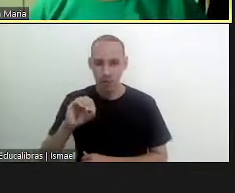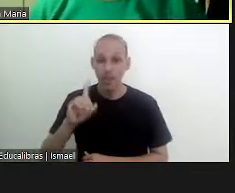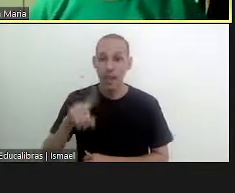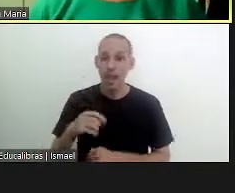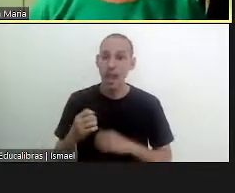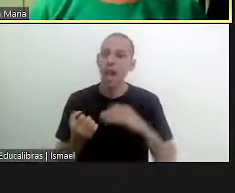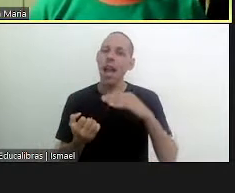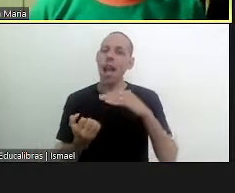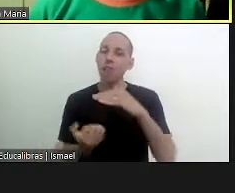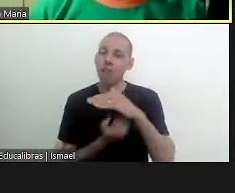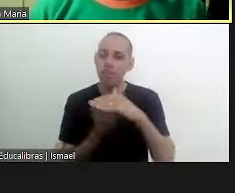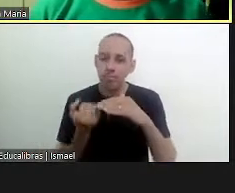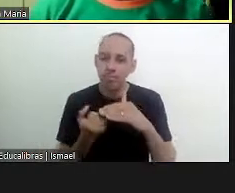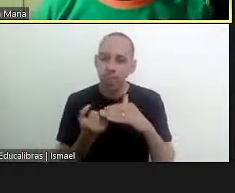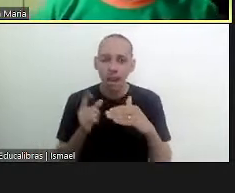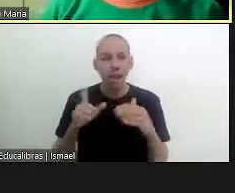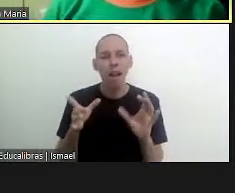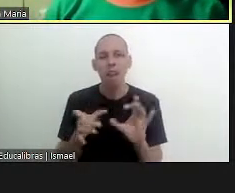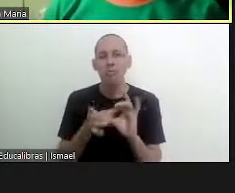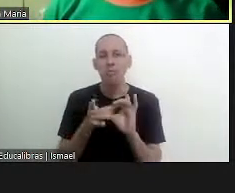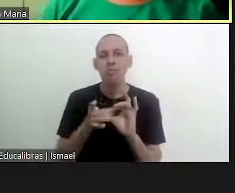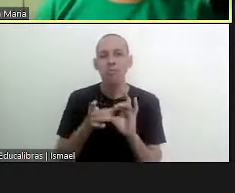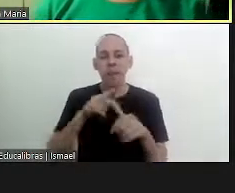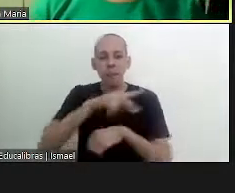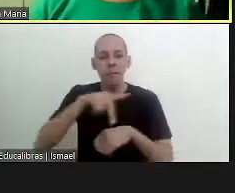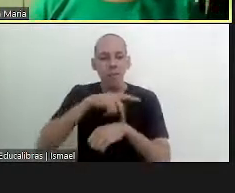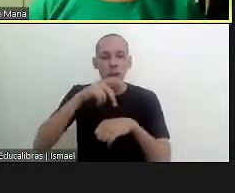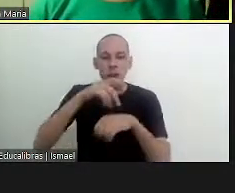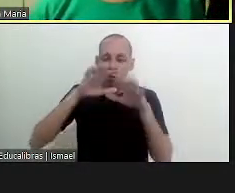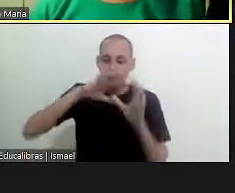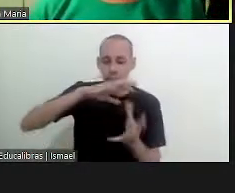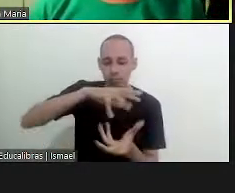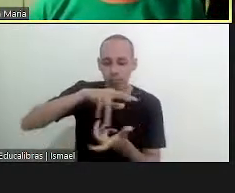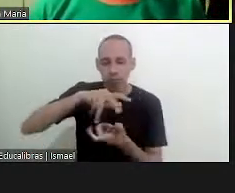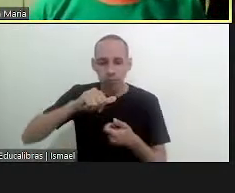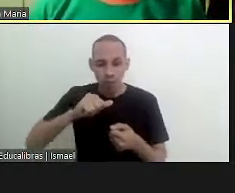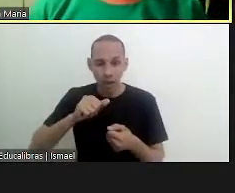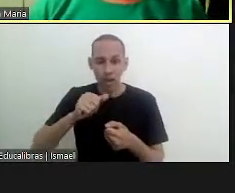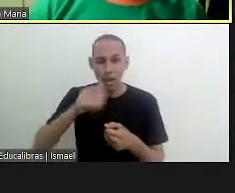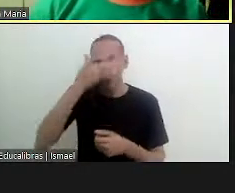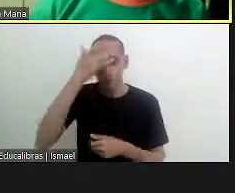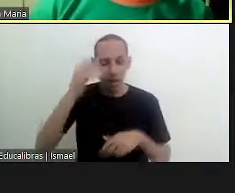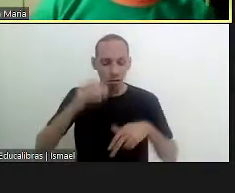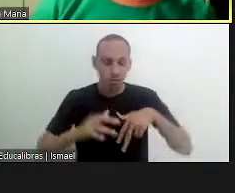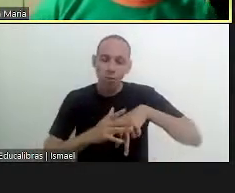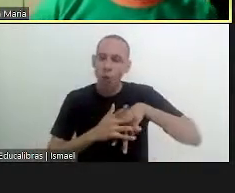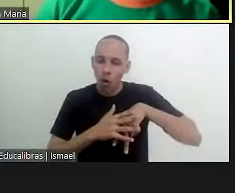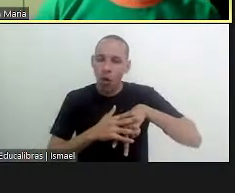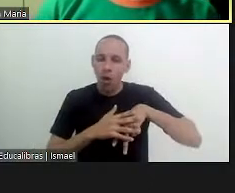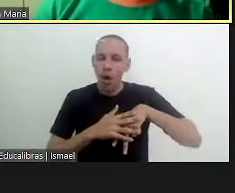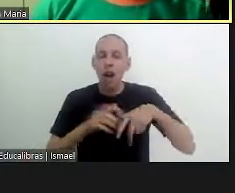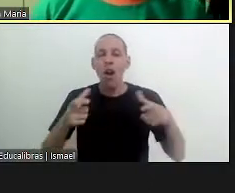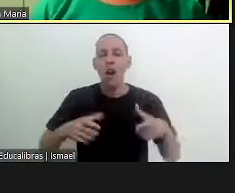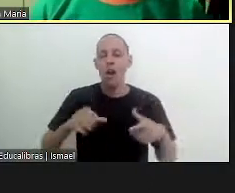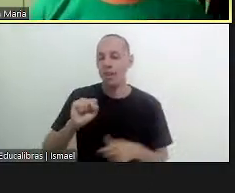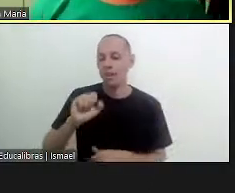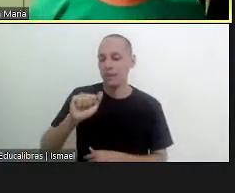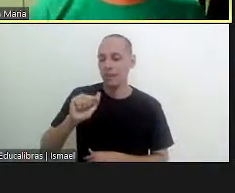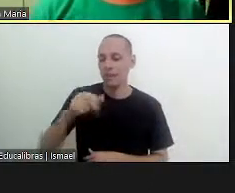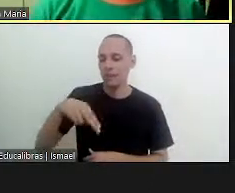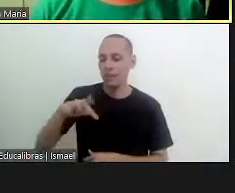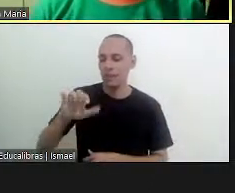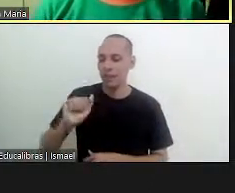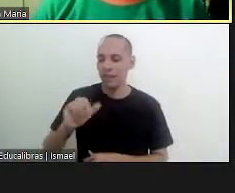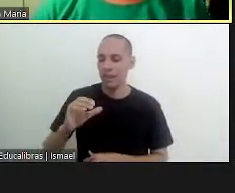because this is an international alliance of the organization of patients this is something which was in Santa